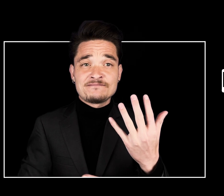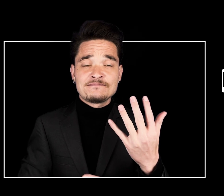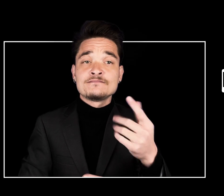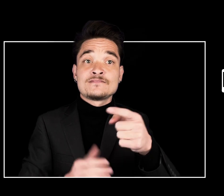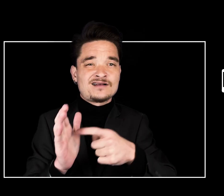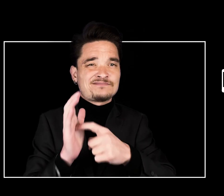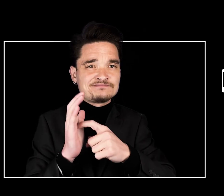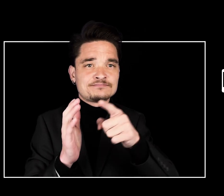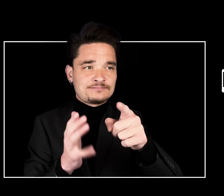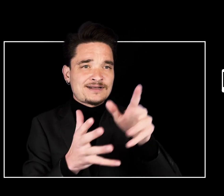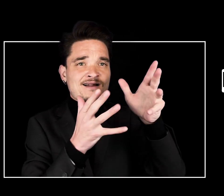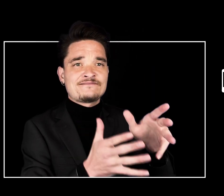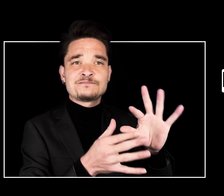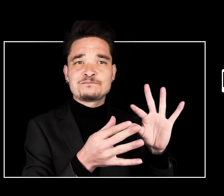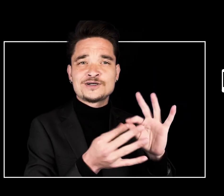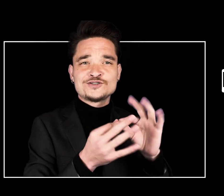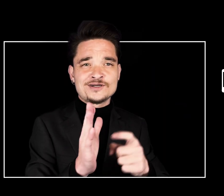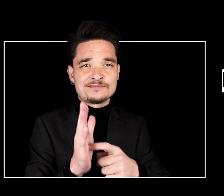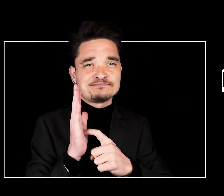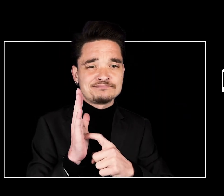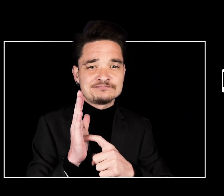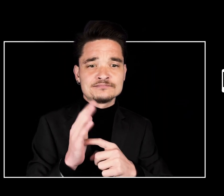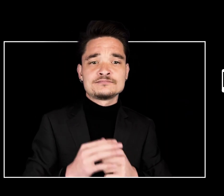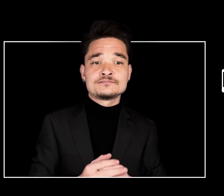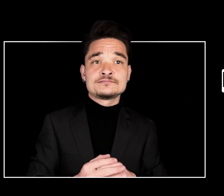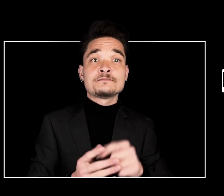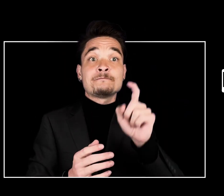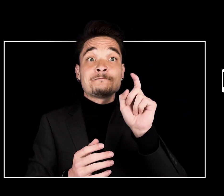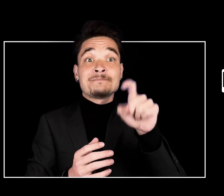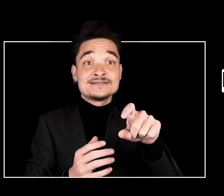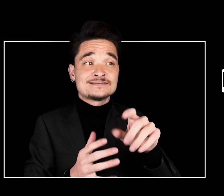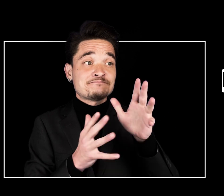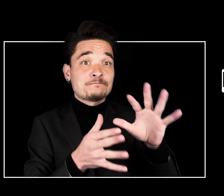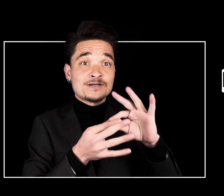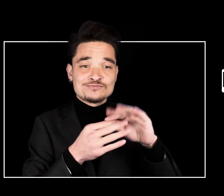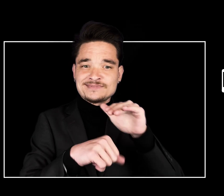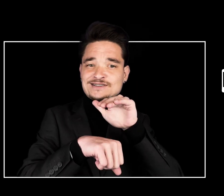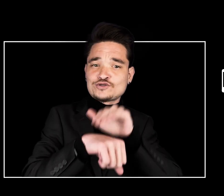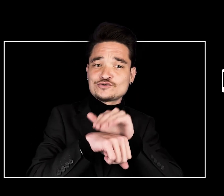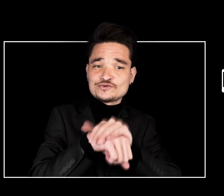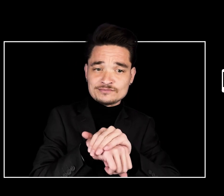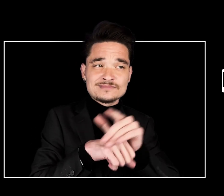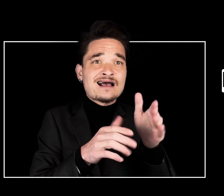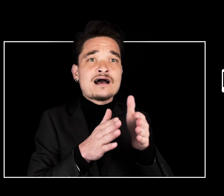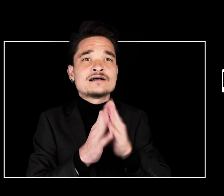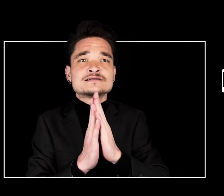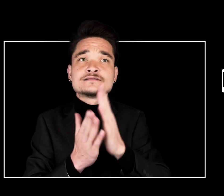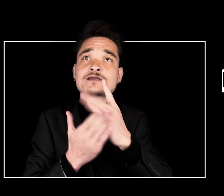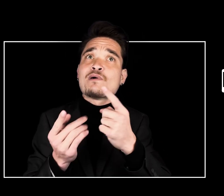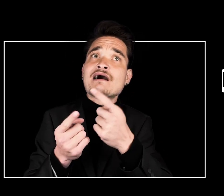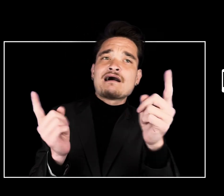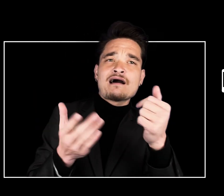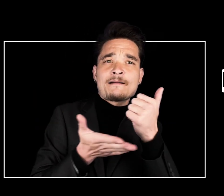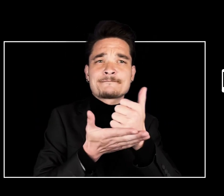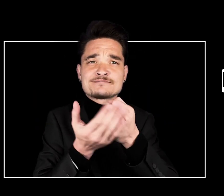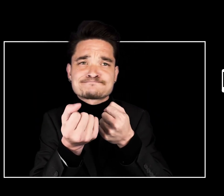voicemail message after you hear a beep. You must leave the message in English, so ask someone to help you leave a message